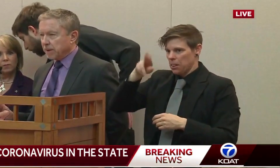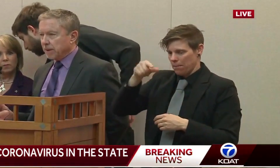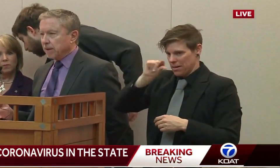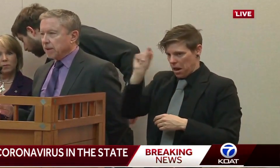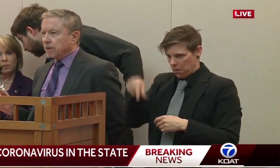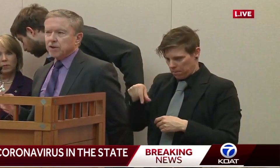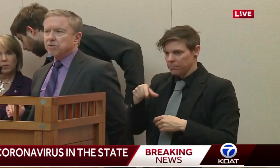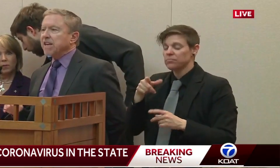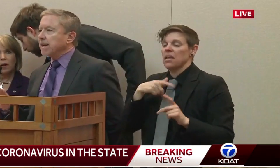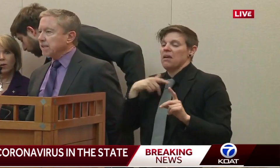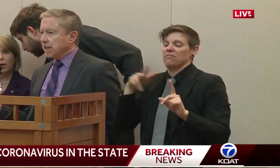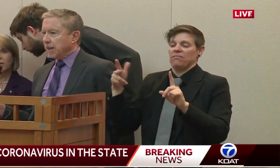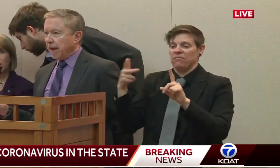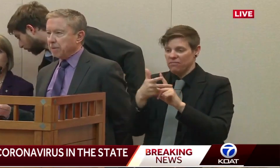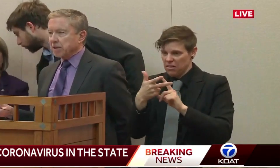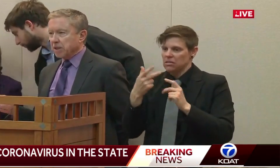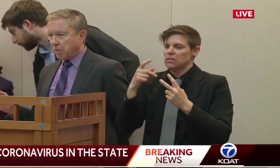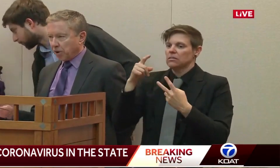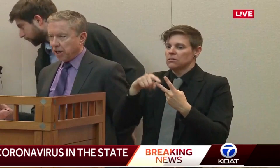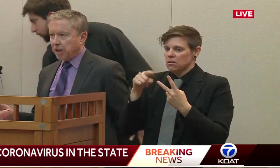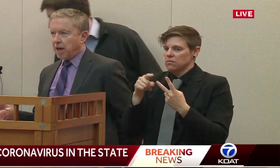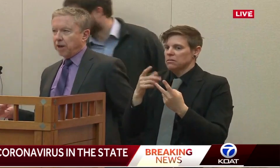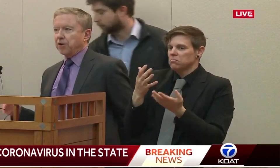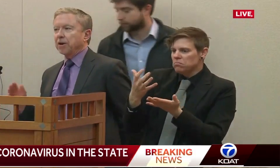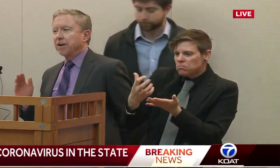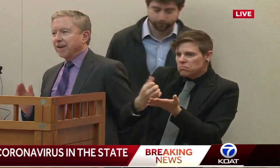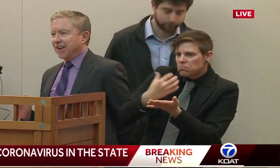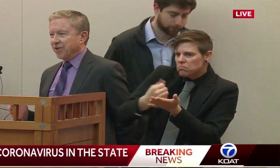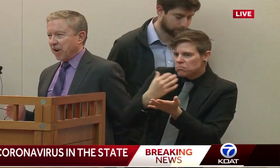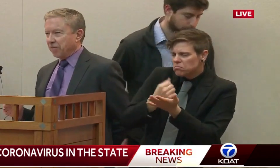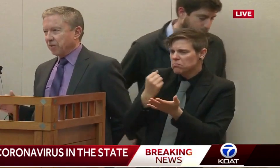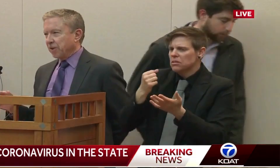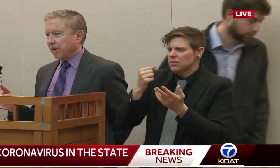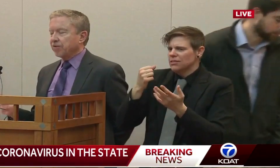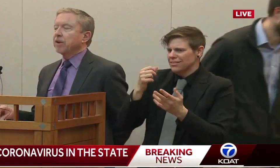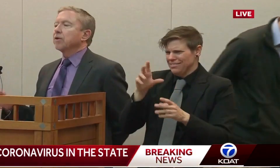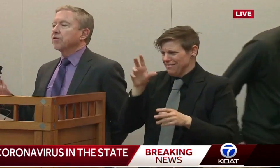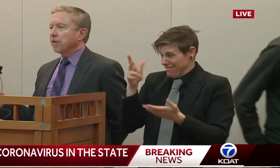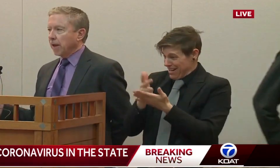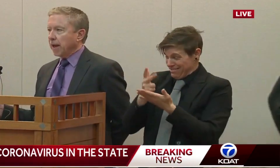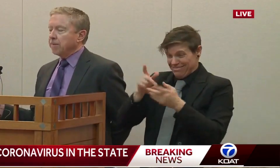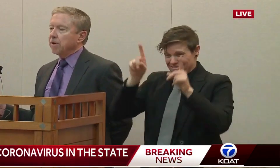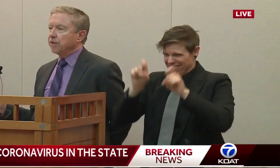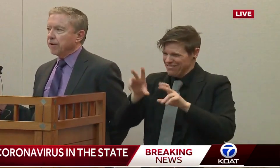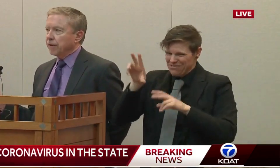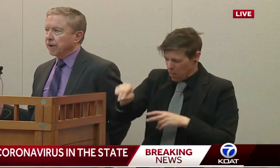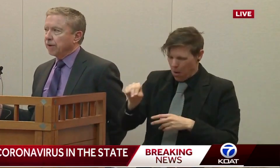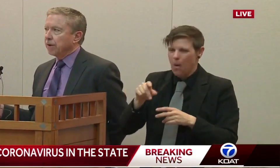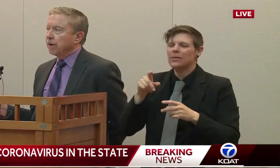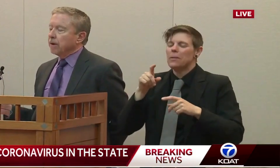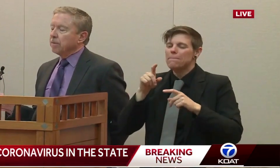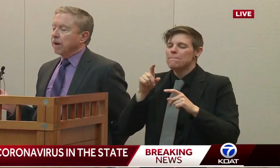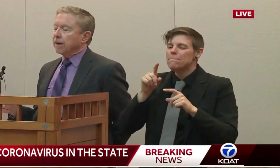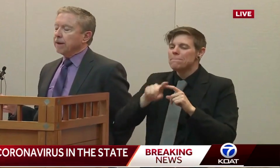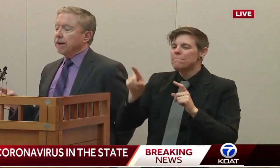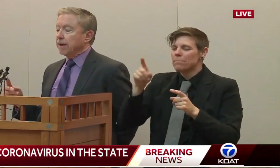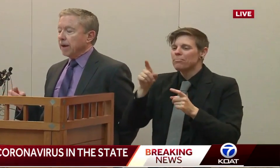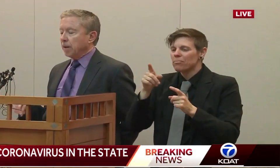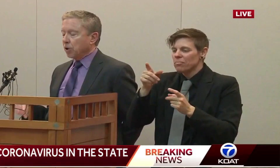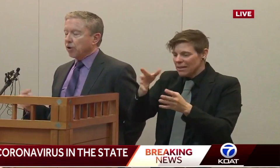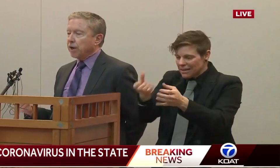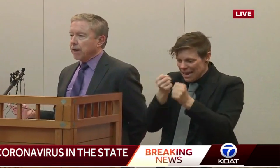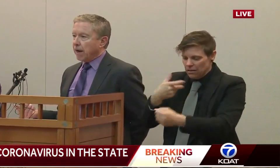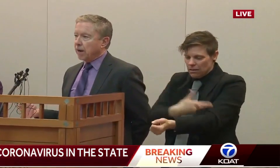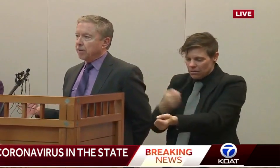specimen. There's no testing that happens in a parking lot or a drive-through. The testing goes to the lab and it's done there. But